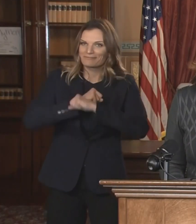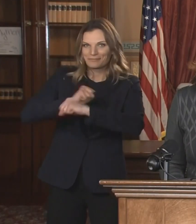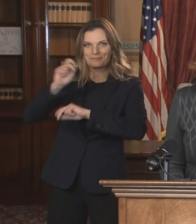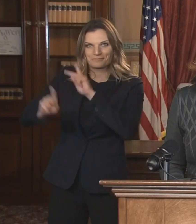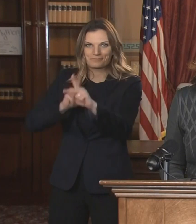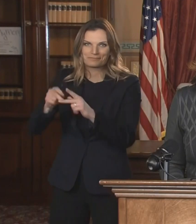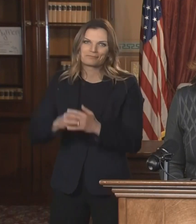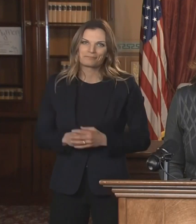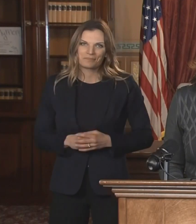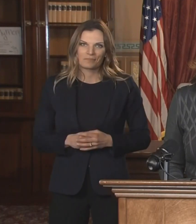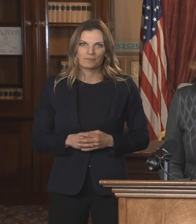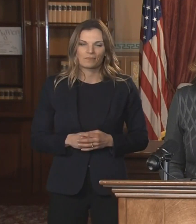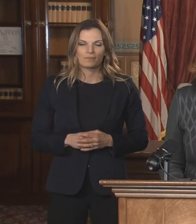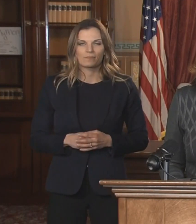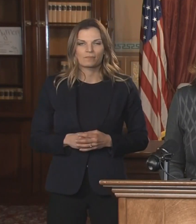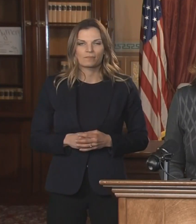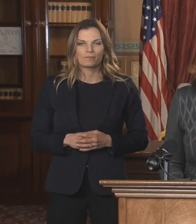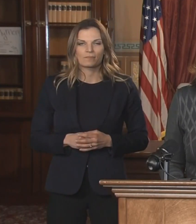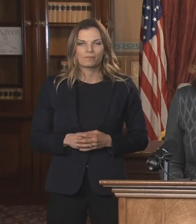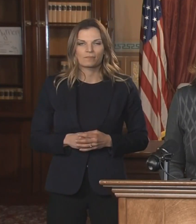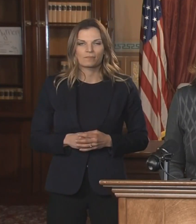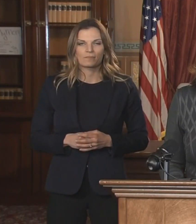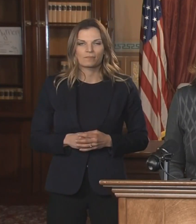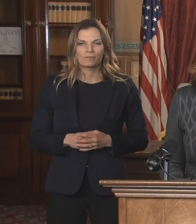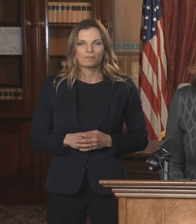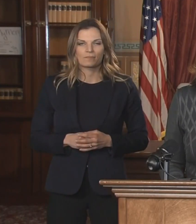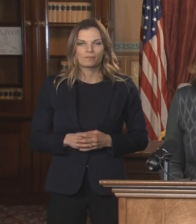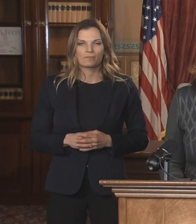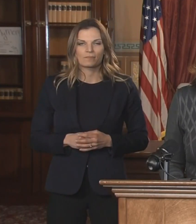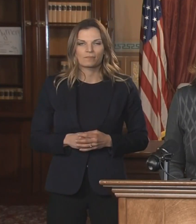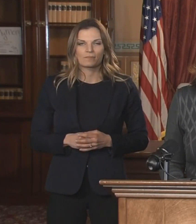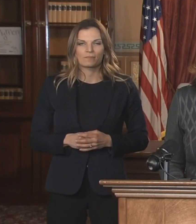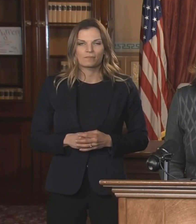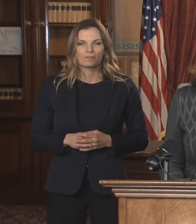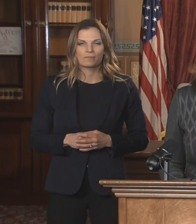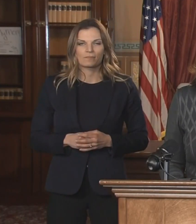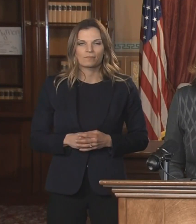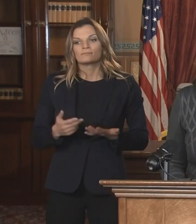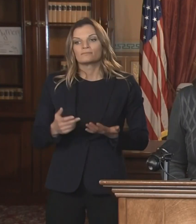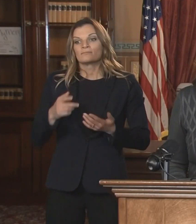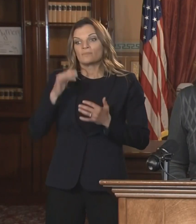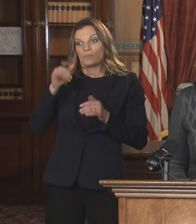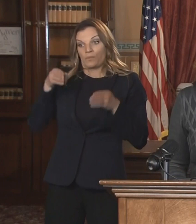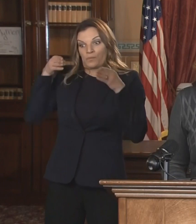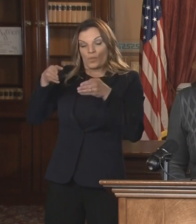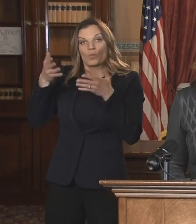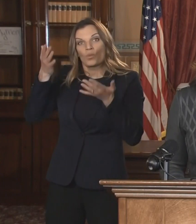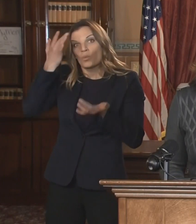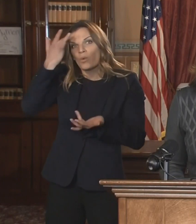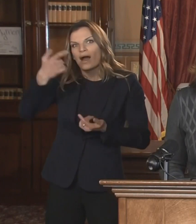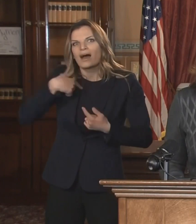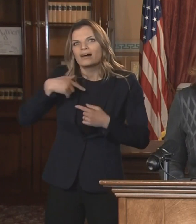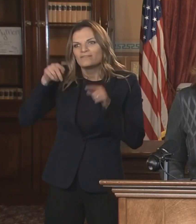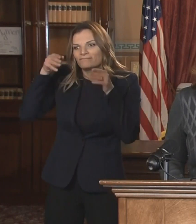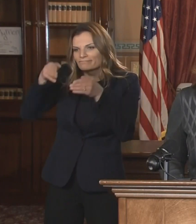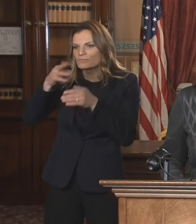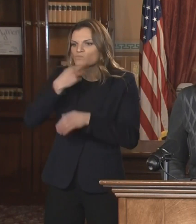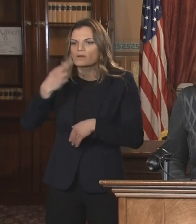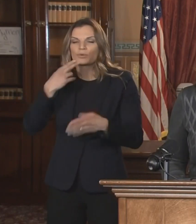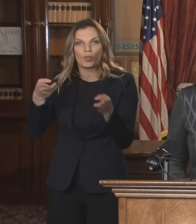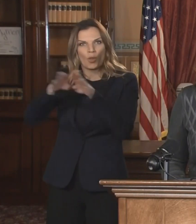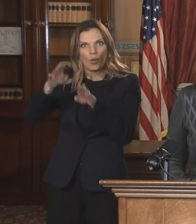people are indoors, where they are from multiple